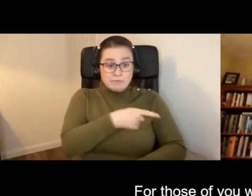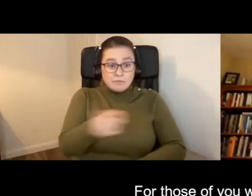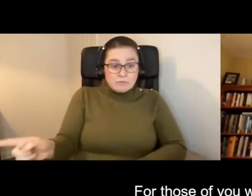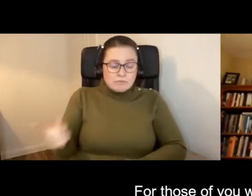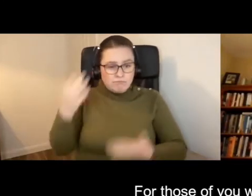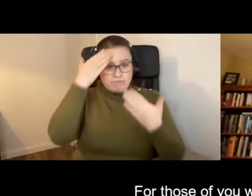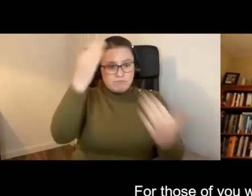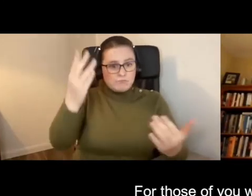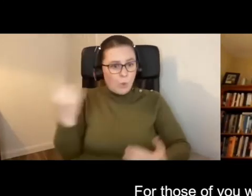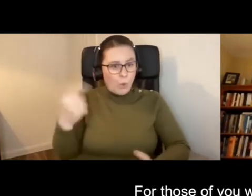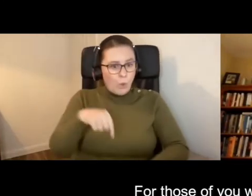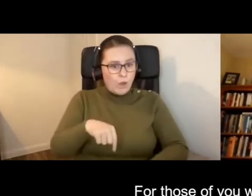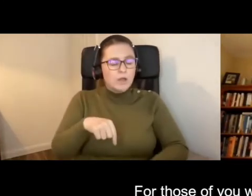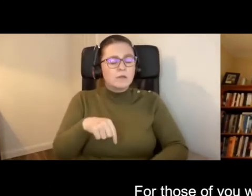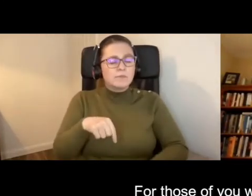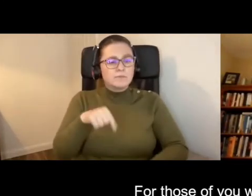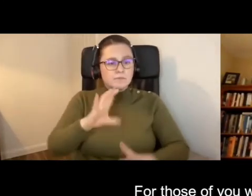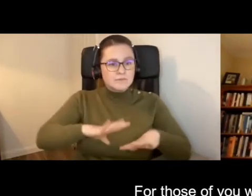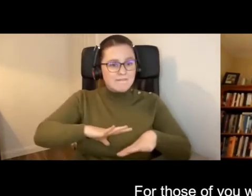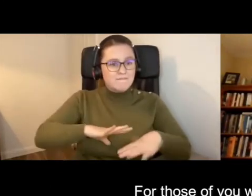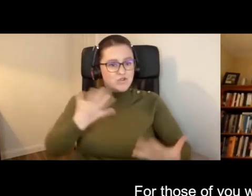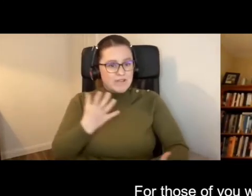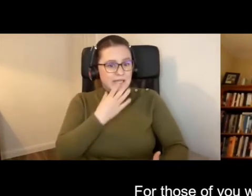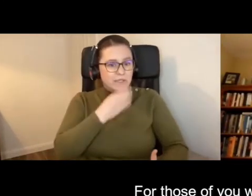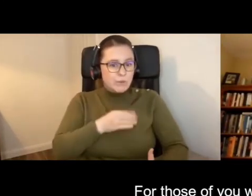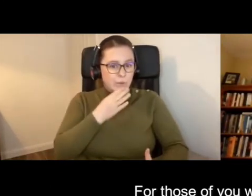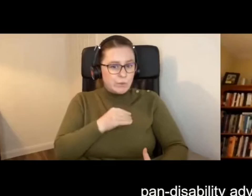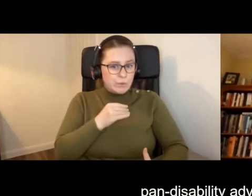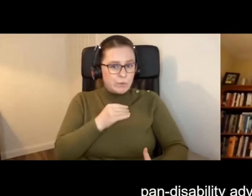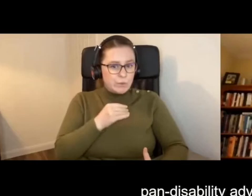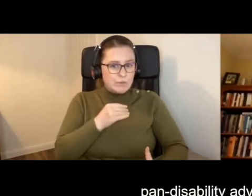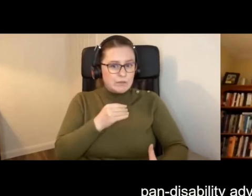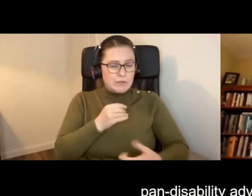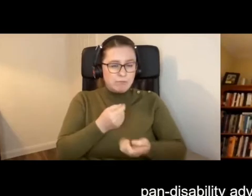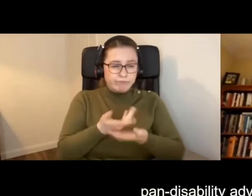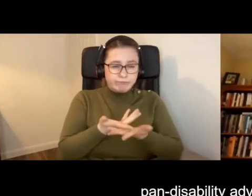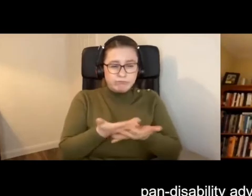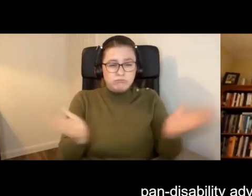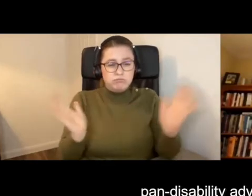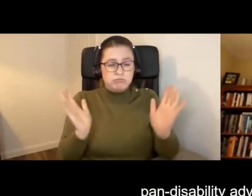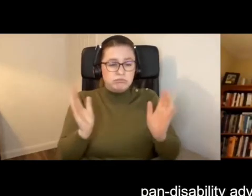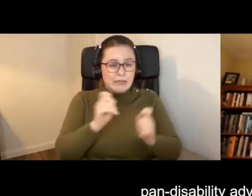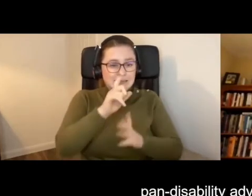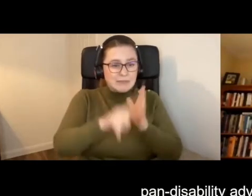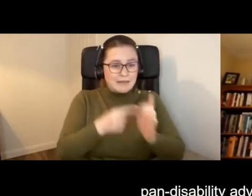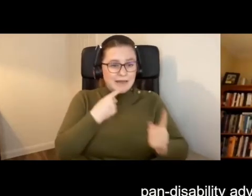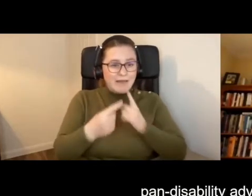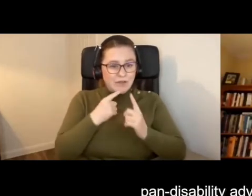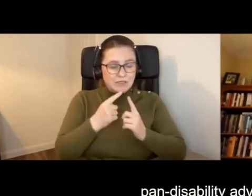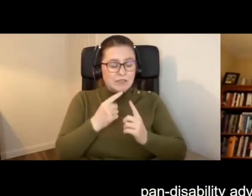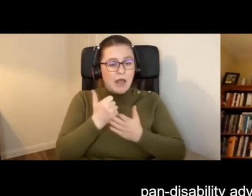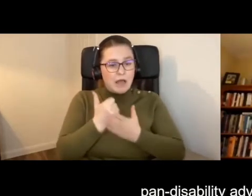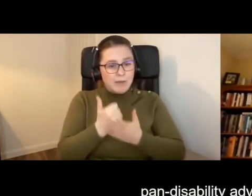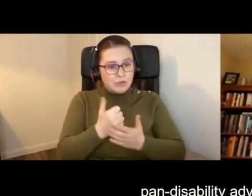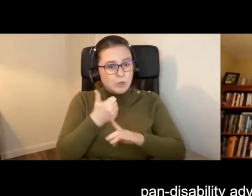don't know us, we are a free-to-use, pan-disability advice and information and support